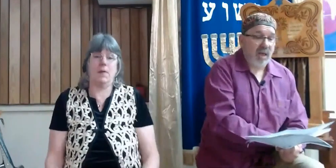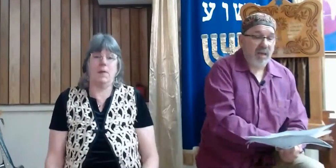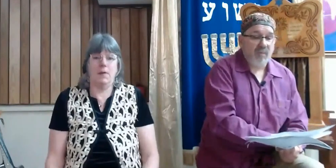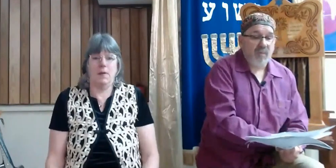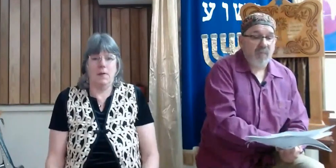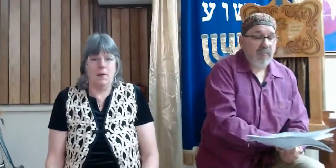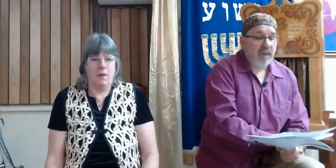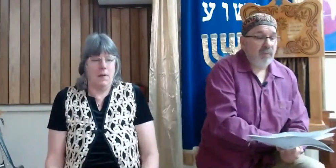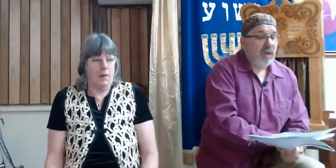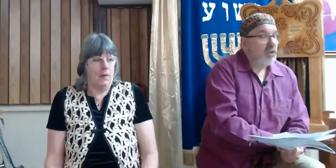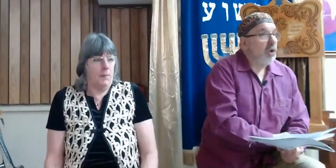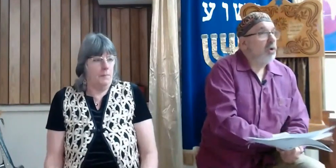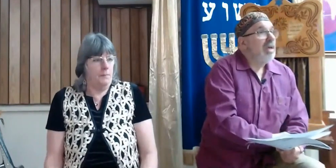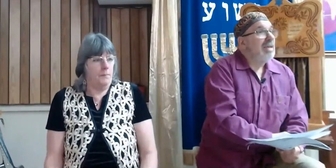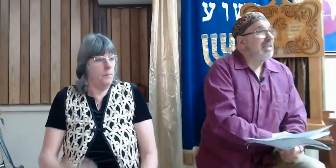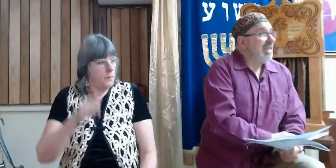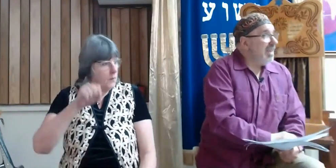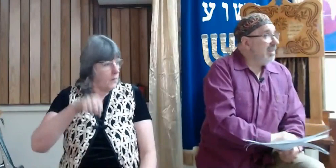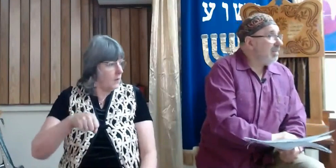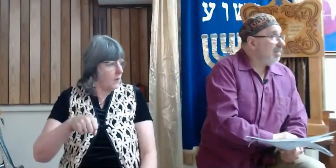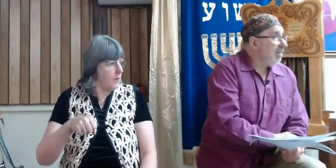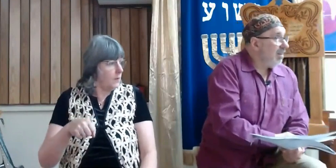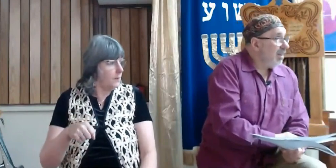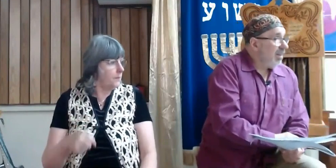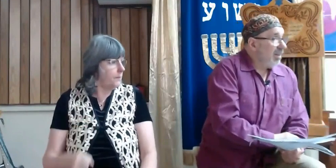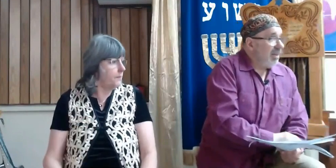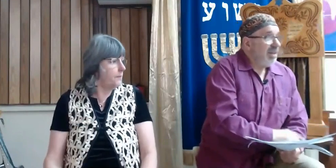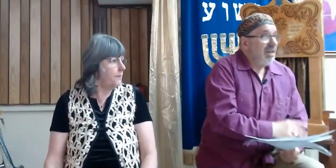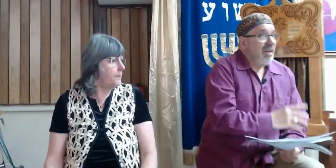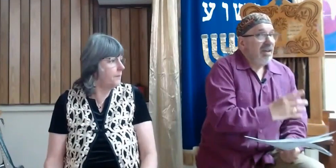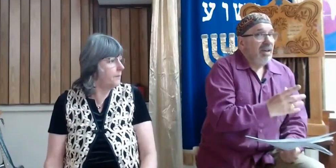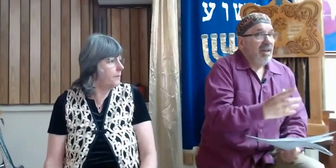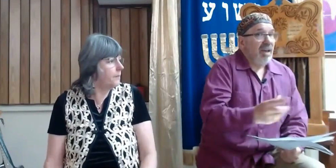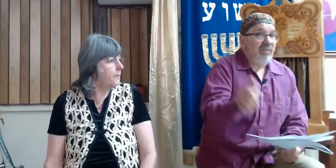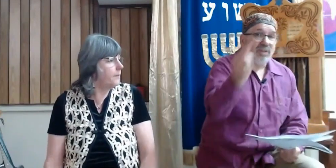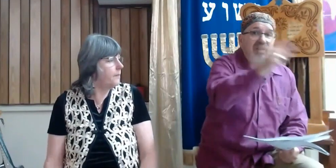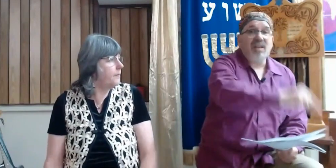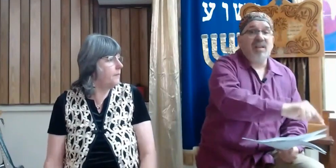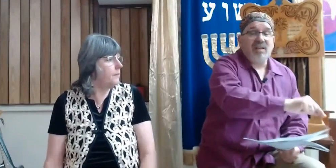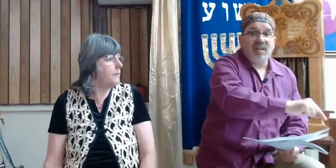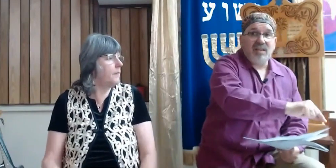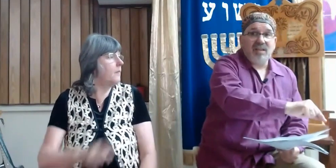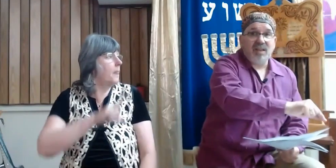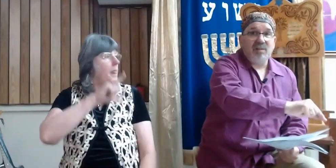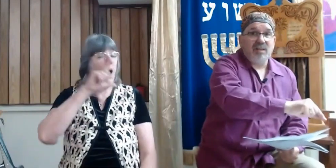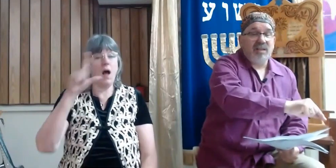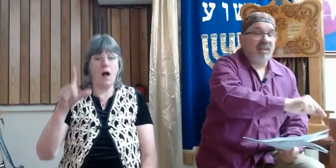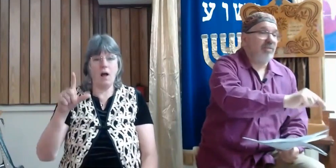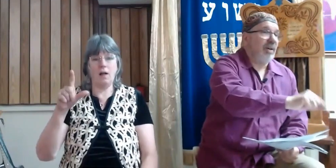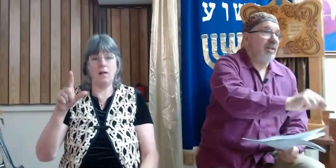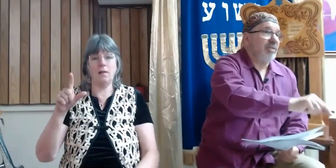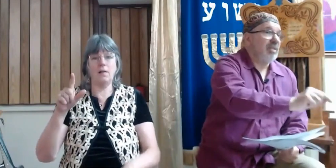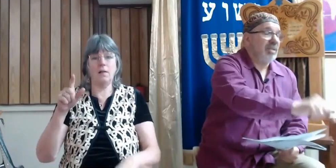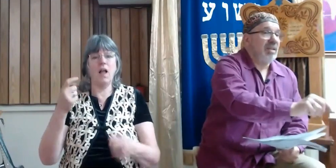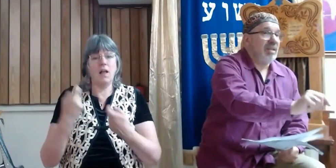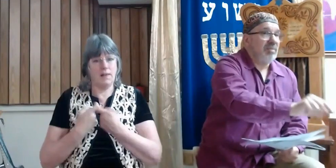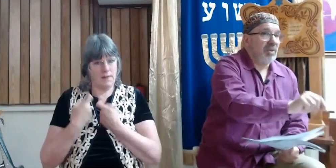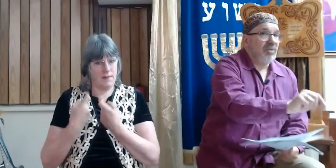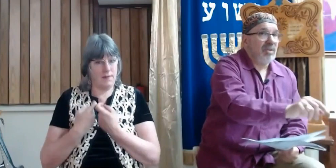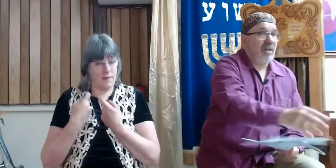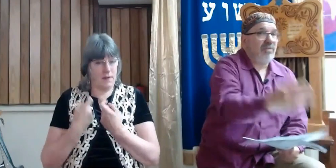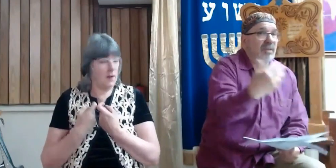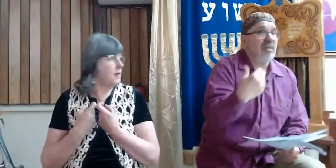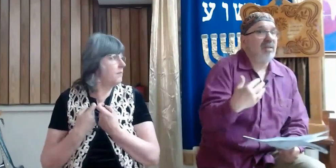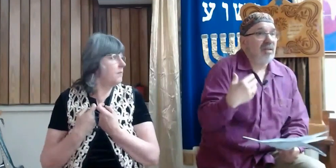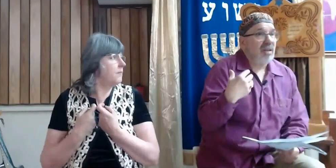Brit says that. So, since every sin, he can find every sin in